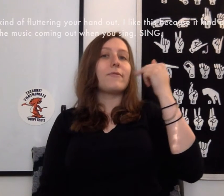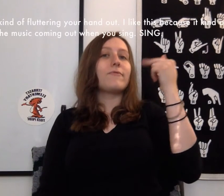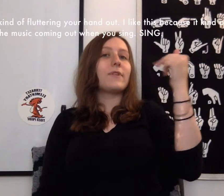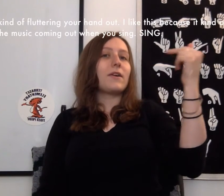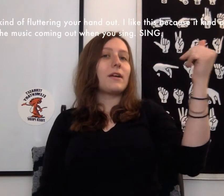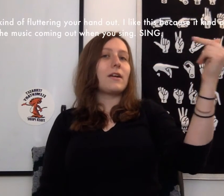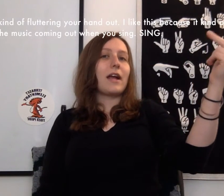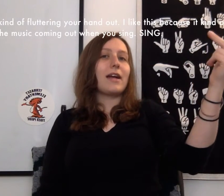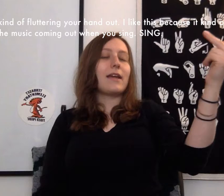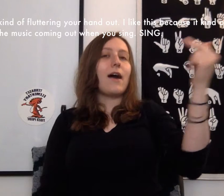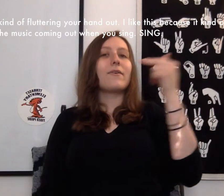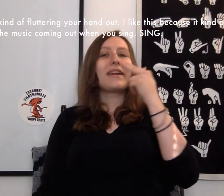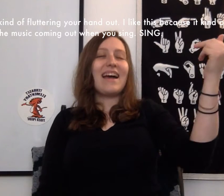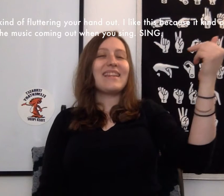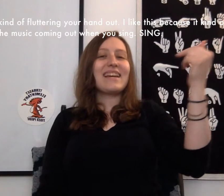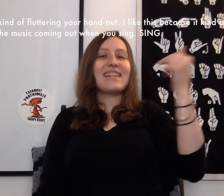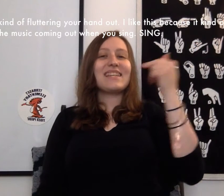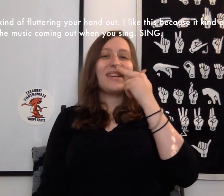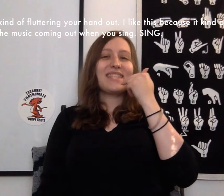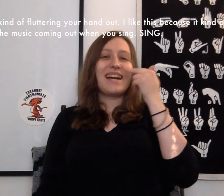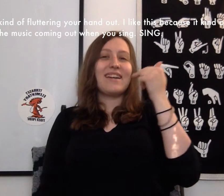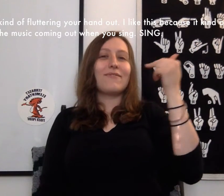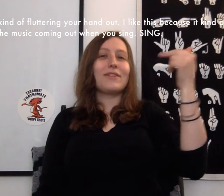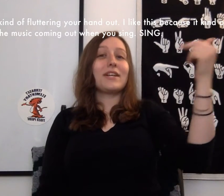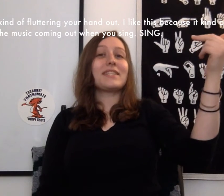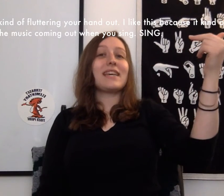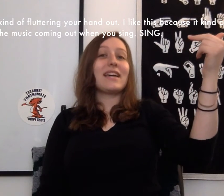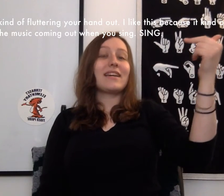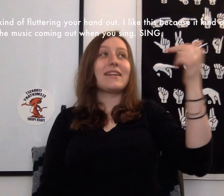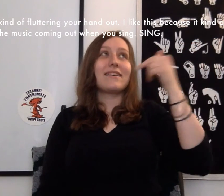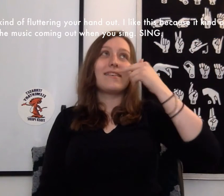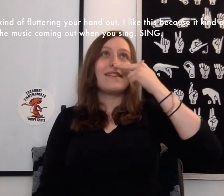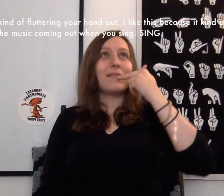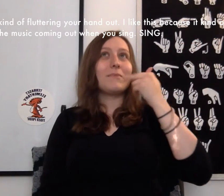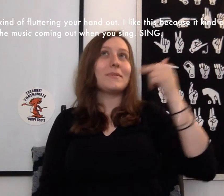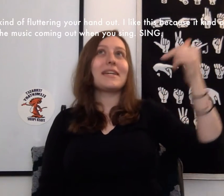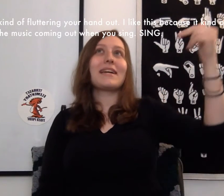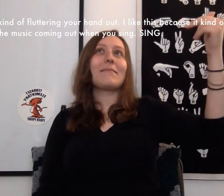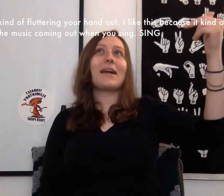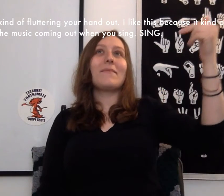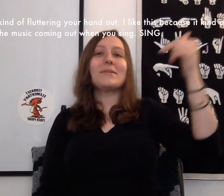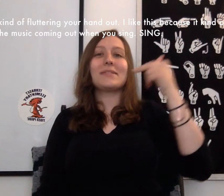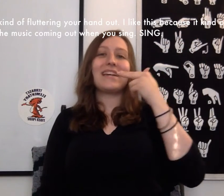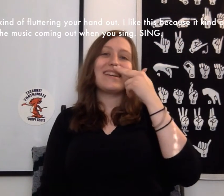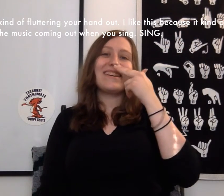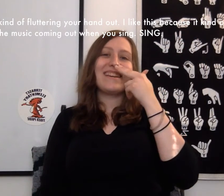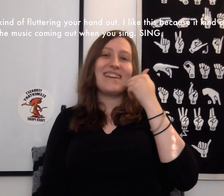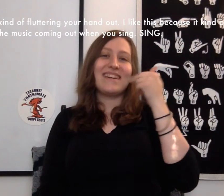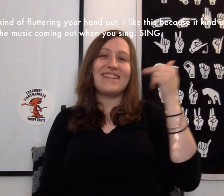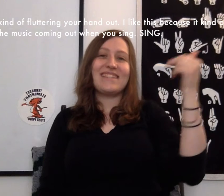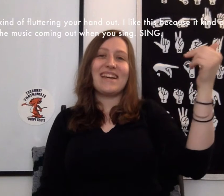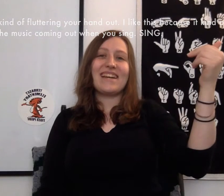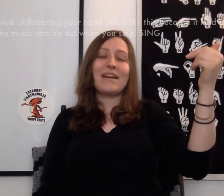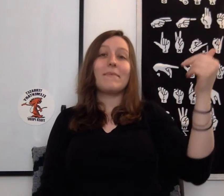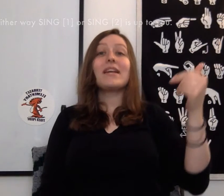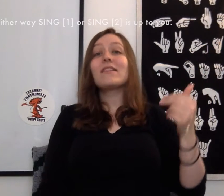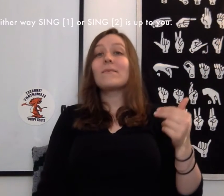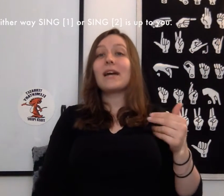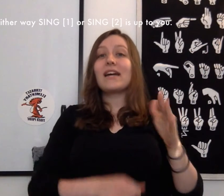fluttering your hand out. I like this because it kind of looks like the music coming out when you sing. Sing. But either way,